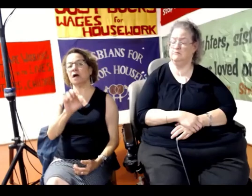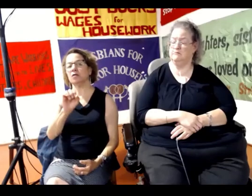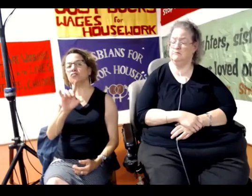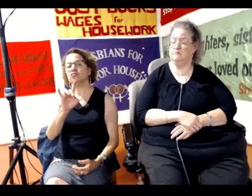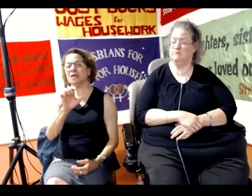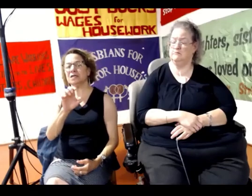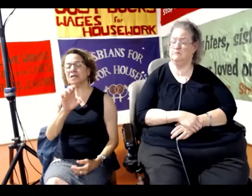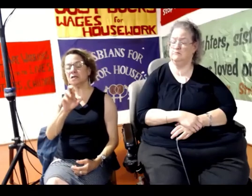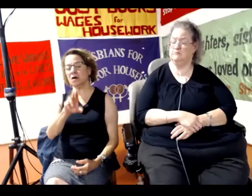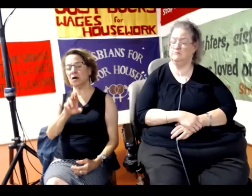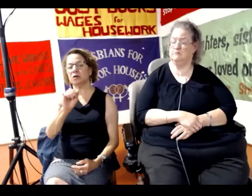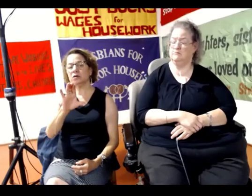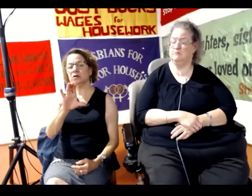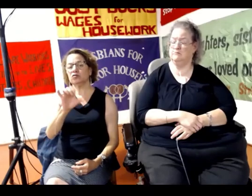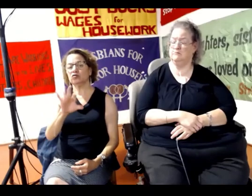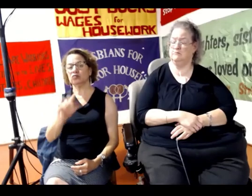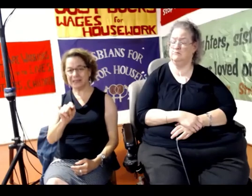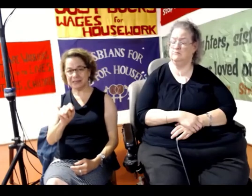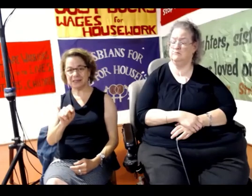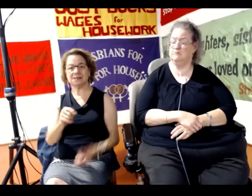happening in many other places.